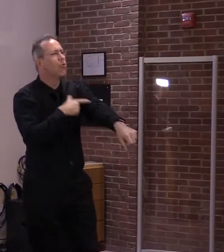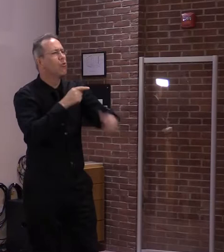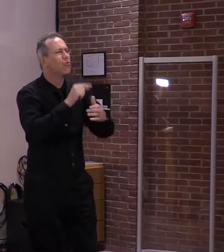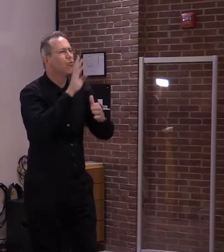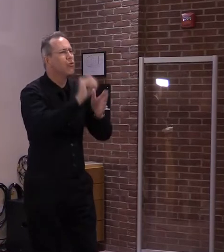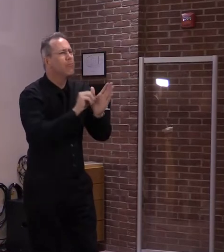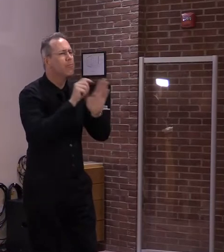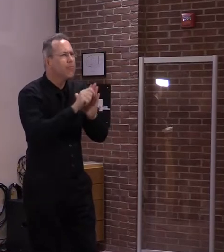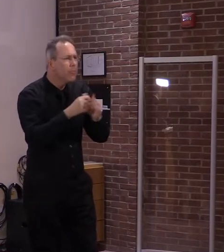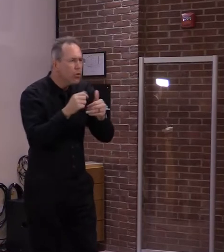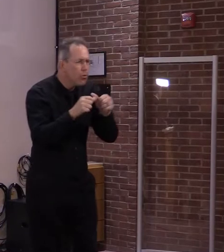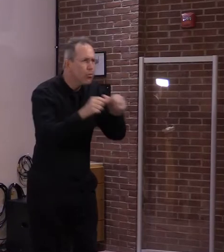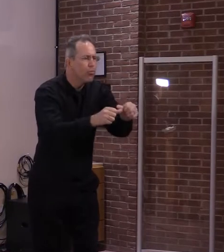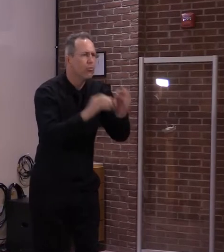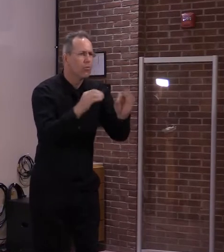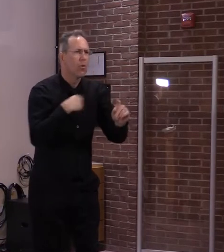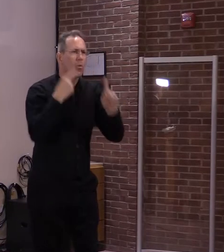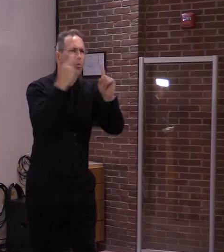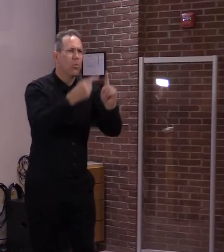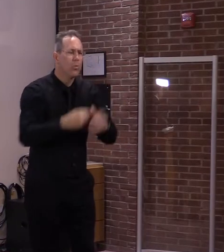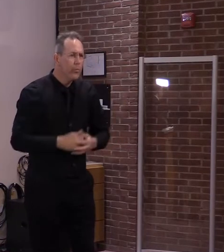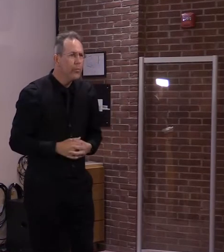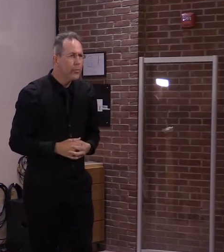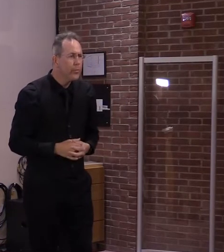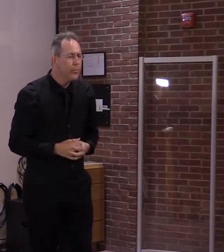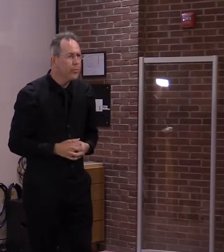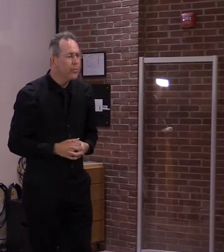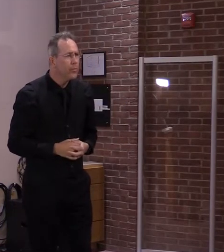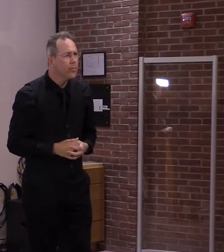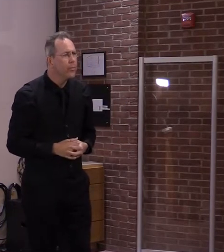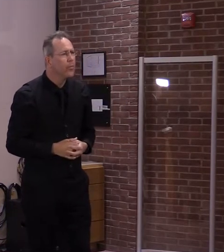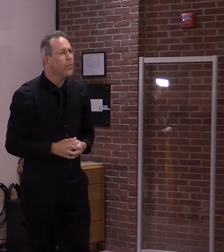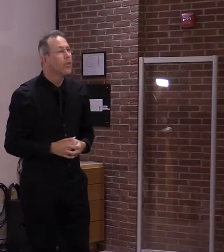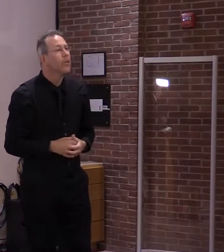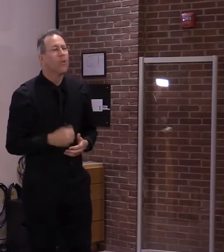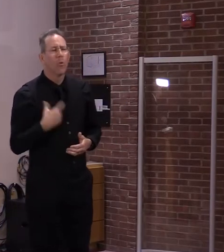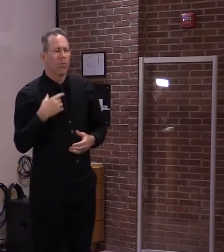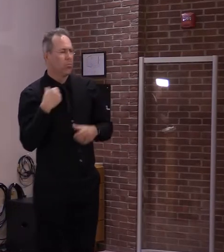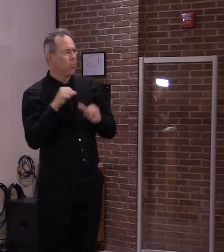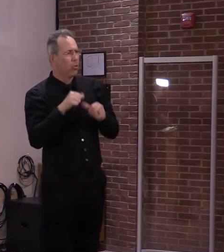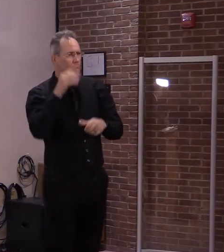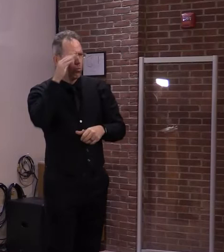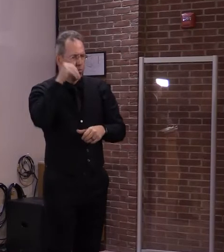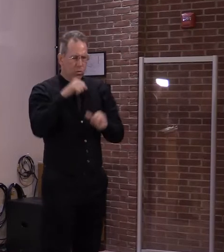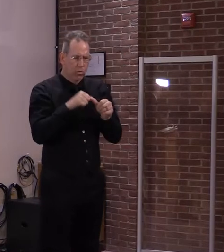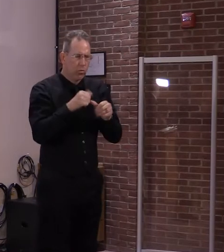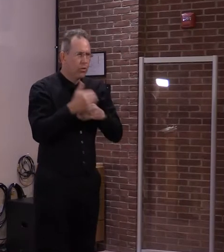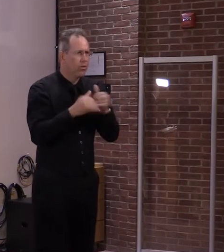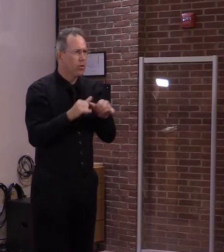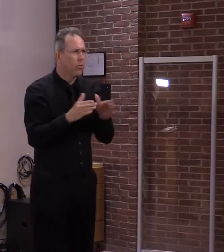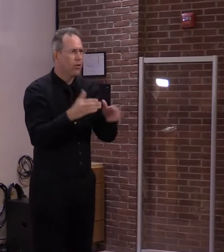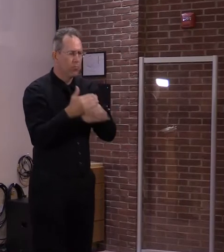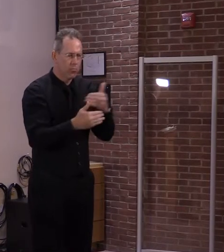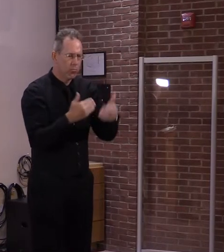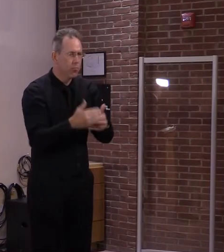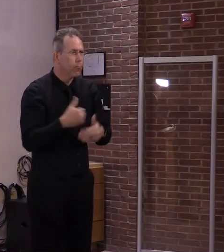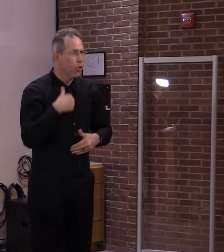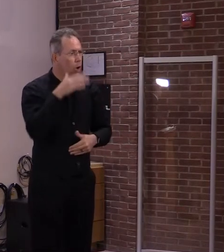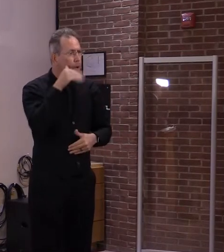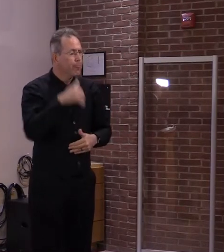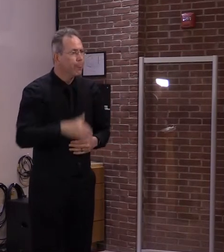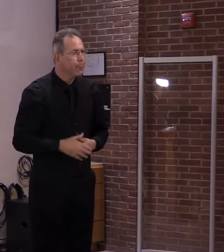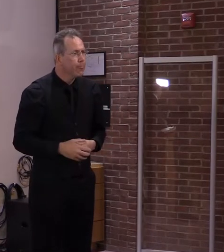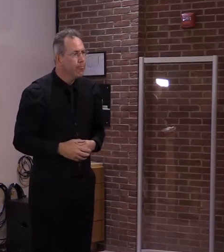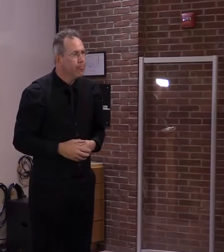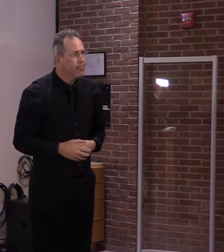have. So we'll continue to make the case for why this is